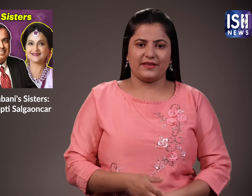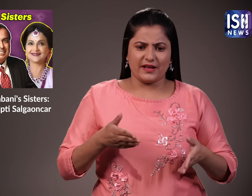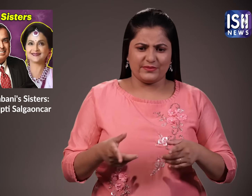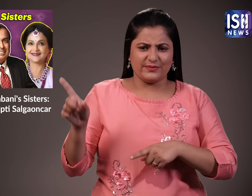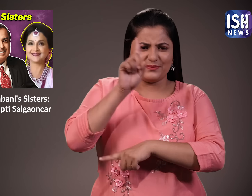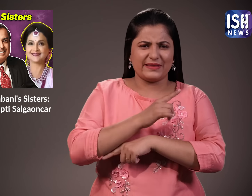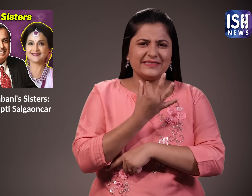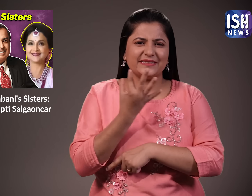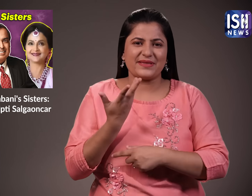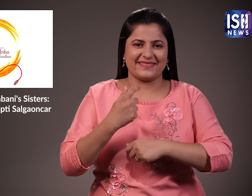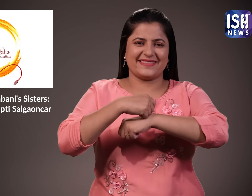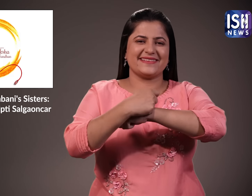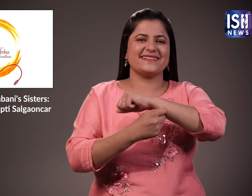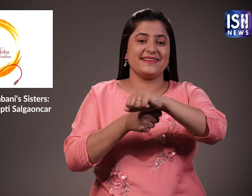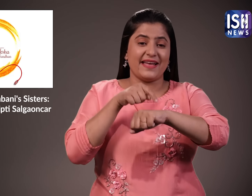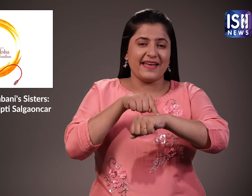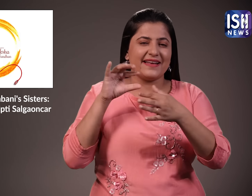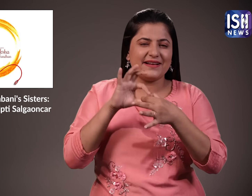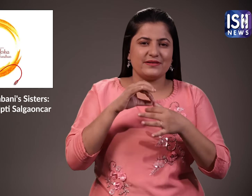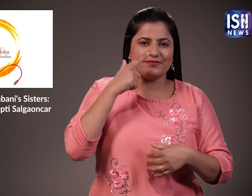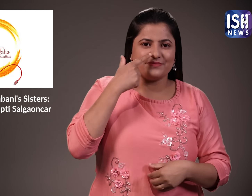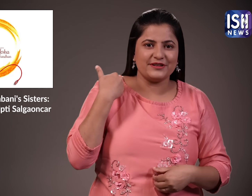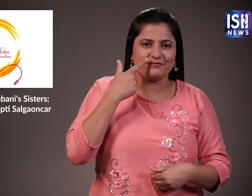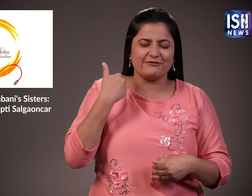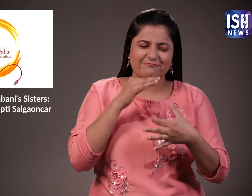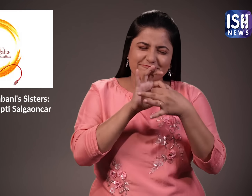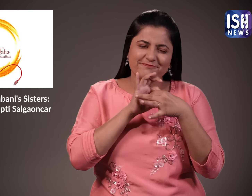It's Raksha Bandhan today, a celebrating bond between brothers and sisters.